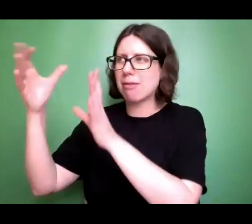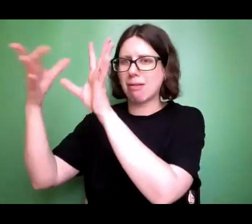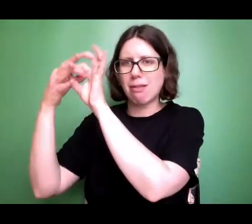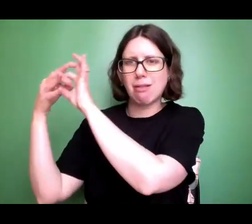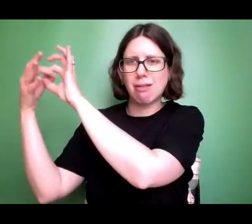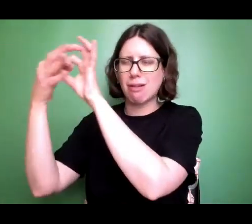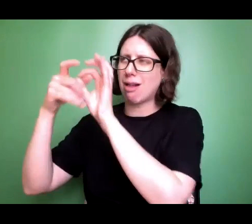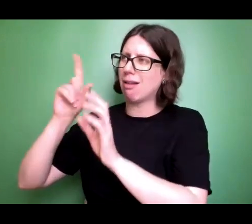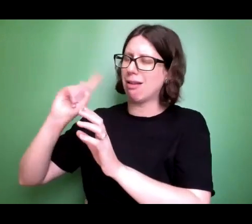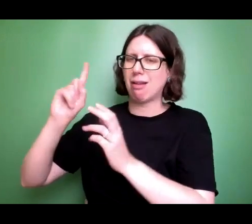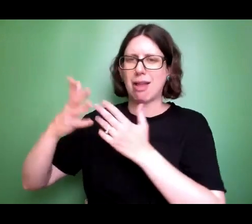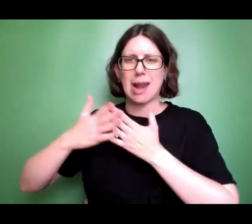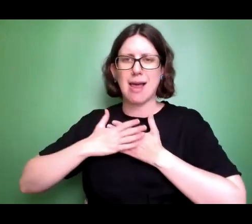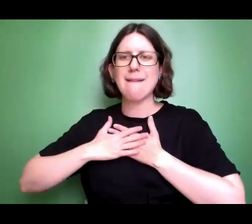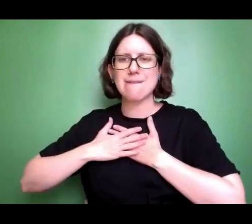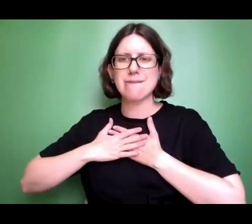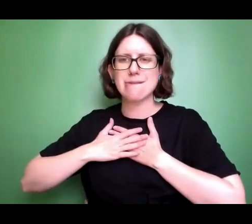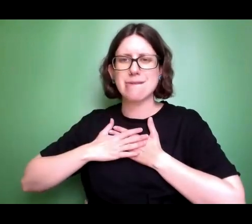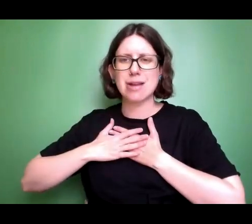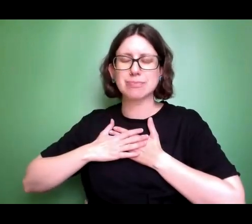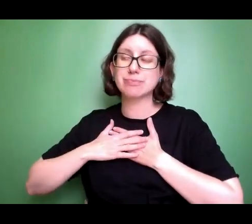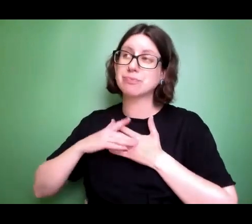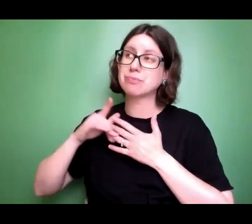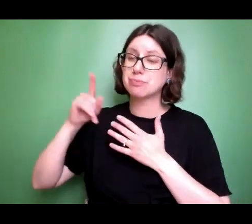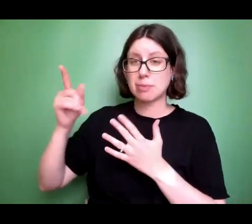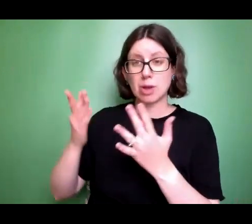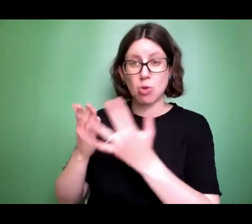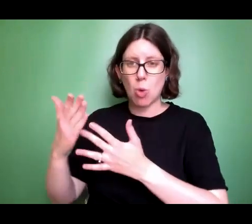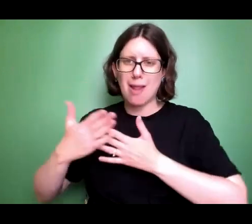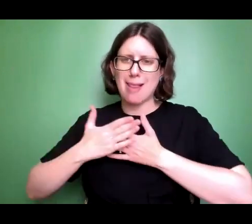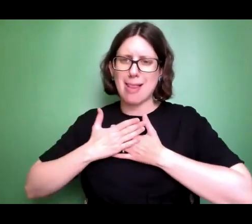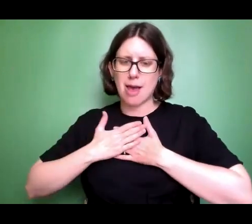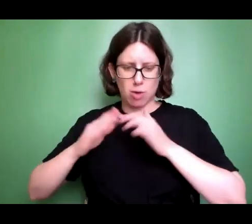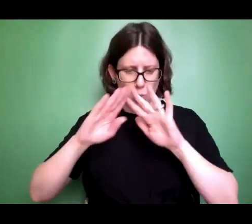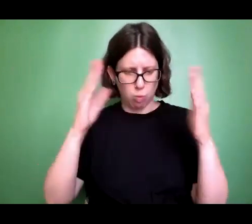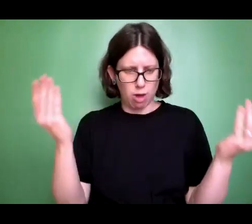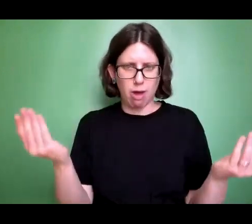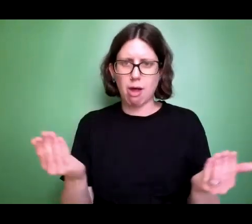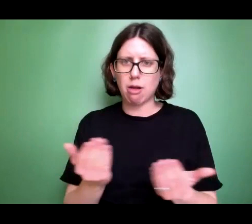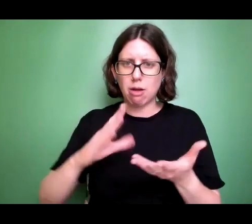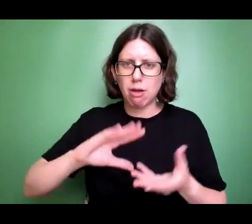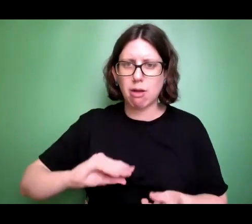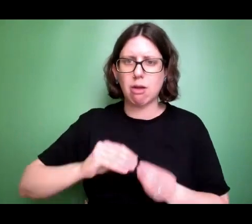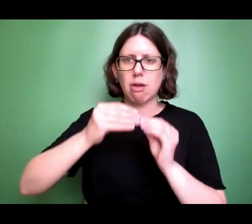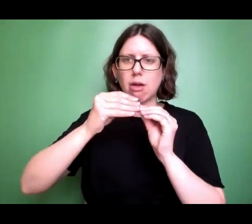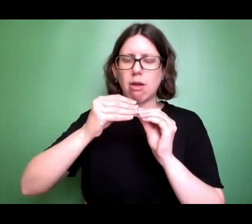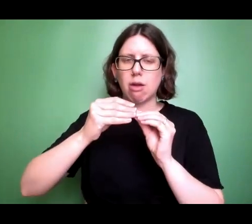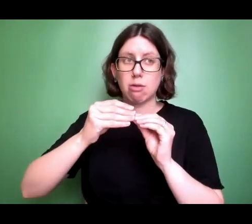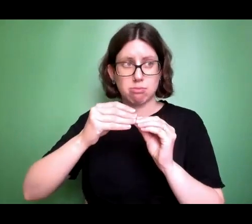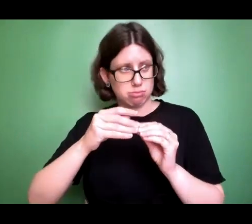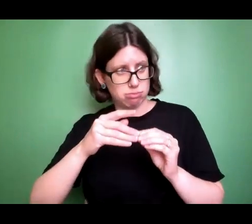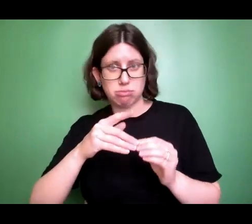And it was out of that love that the world was created. It was out of that love that you and I were created.